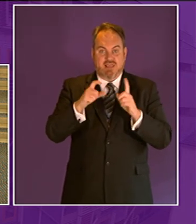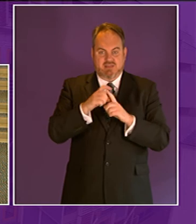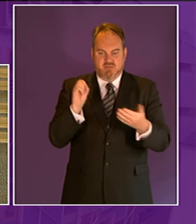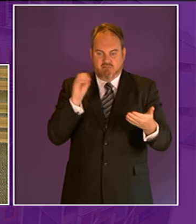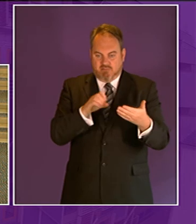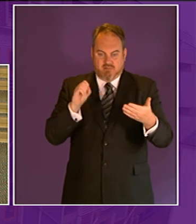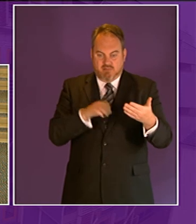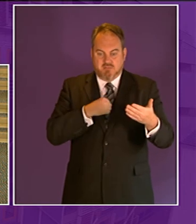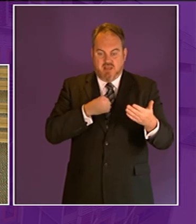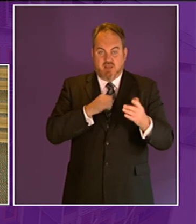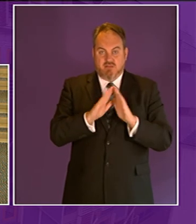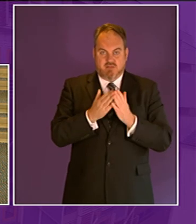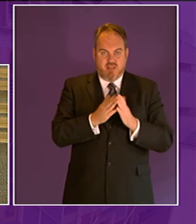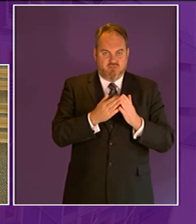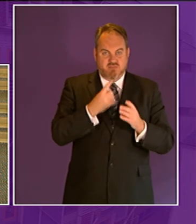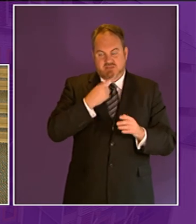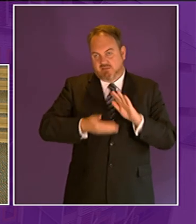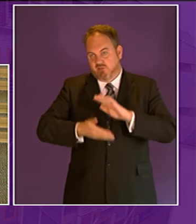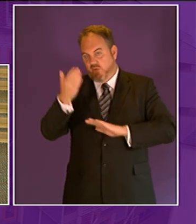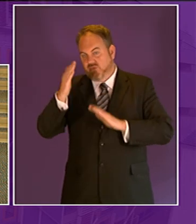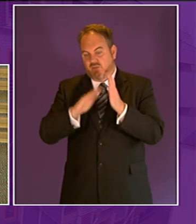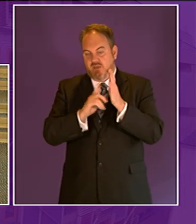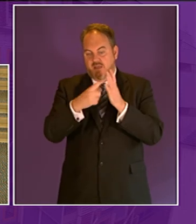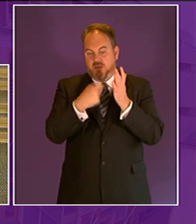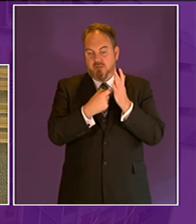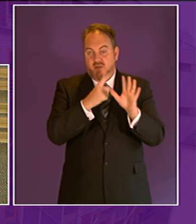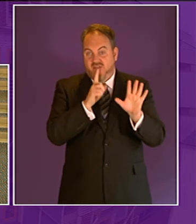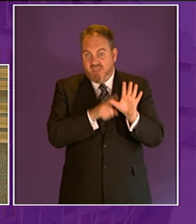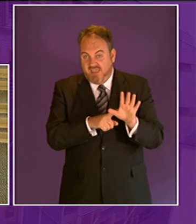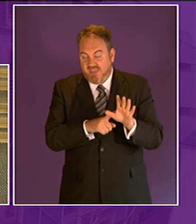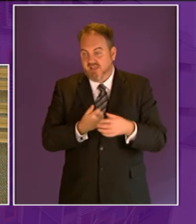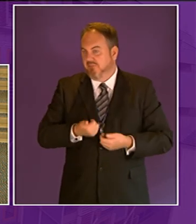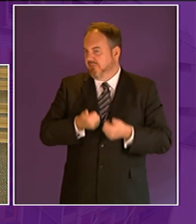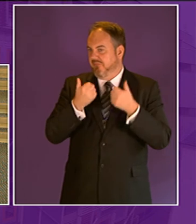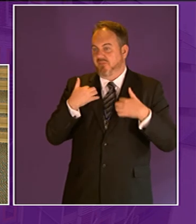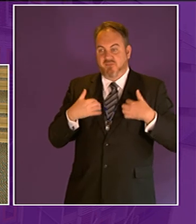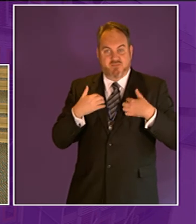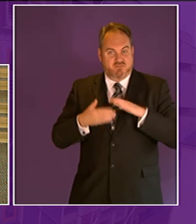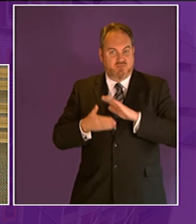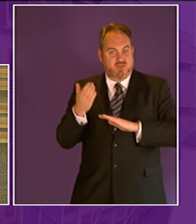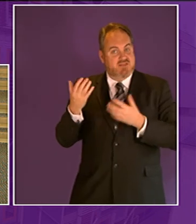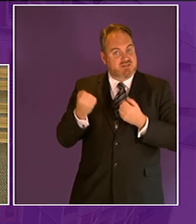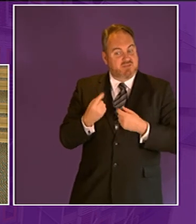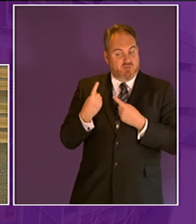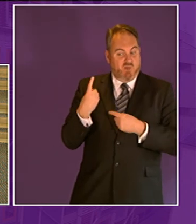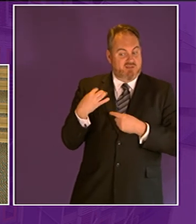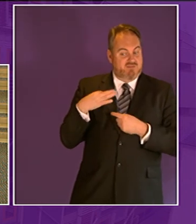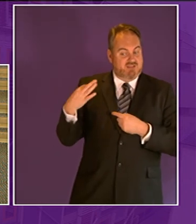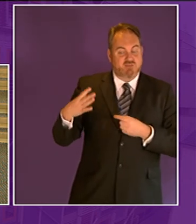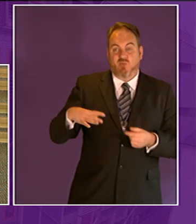by taking me to murray on a number of occasions and i'm more than happy to look into that i think i've already accepted one invitation from him in relation